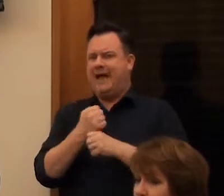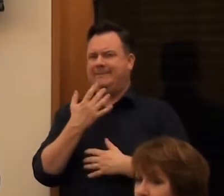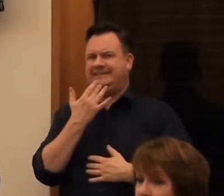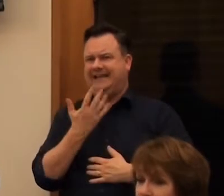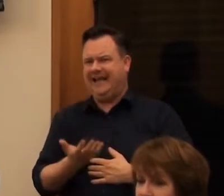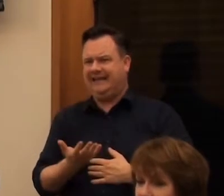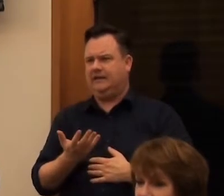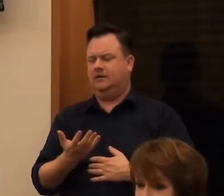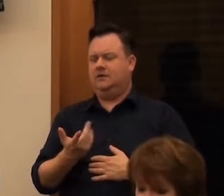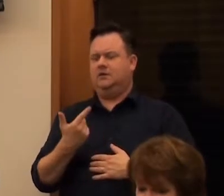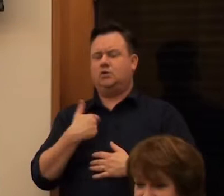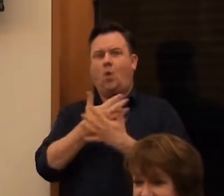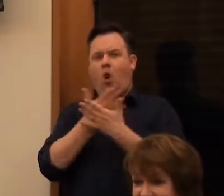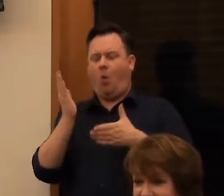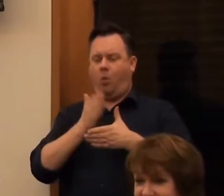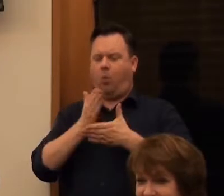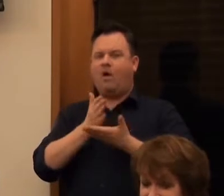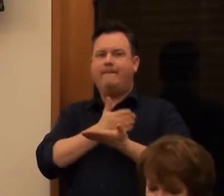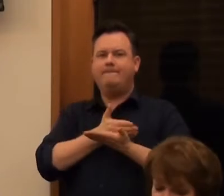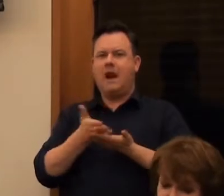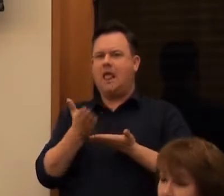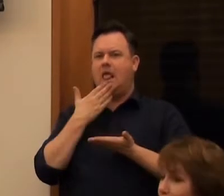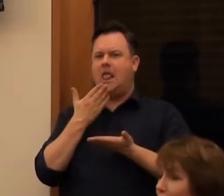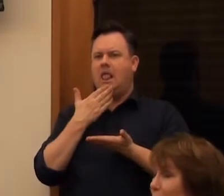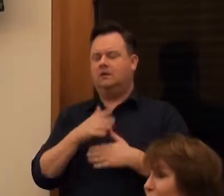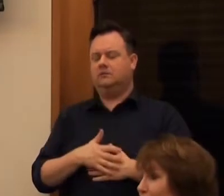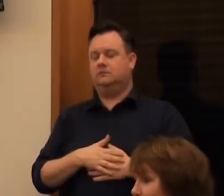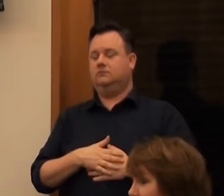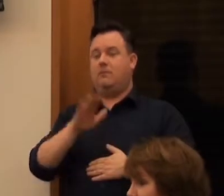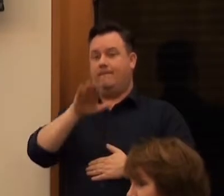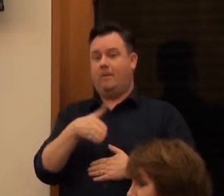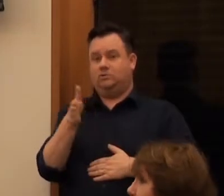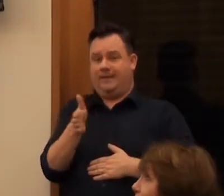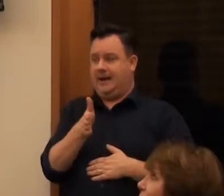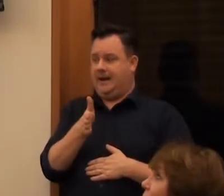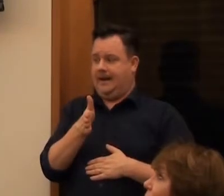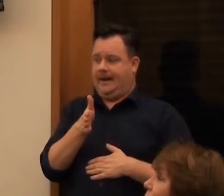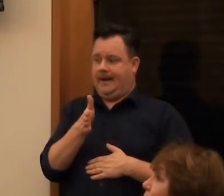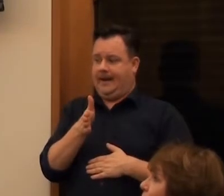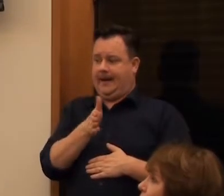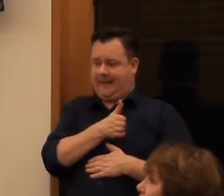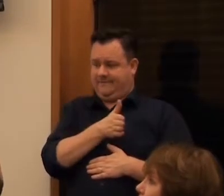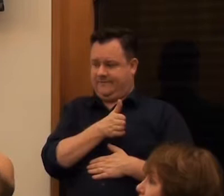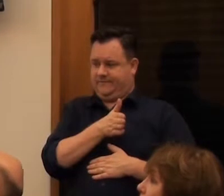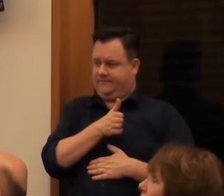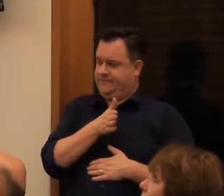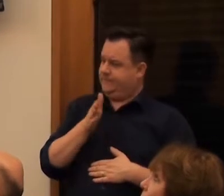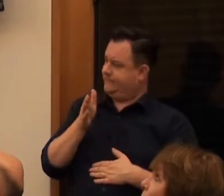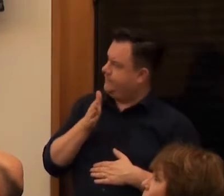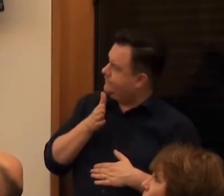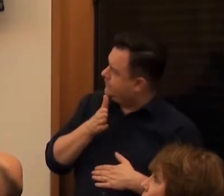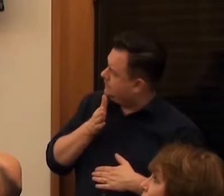bland, decorative way. And then, at the bottom left, you can see... Or right, probably.